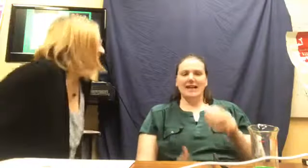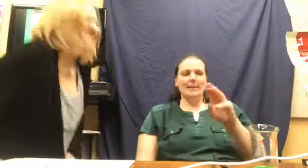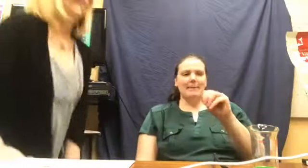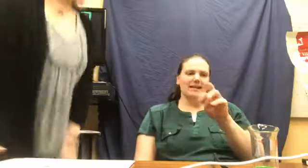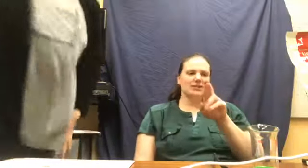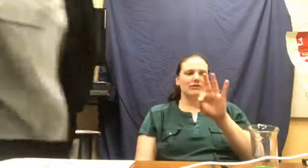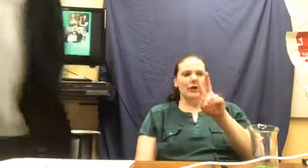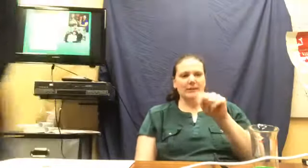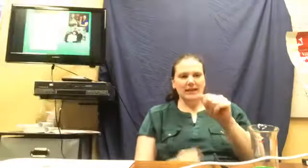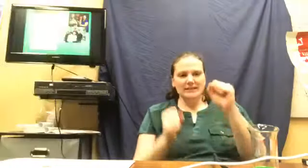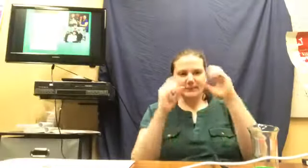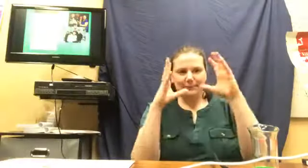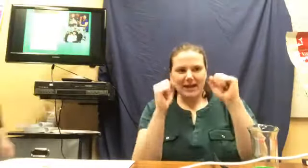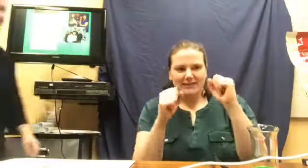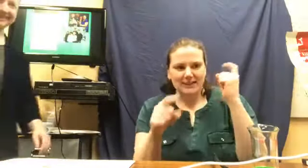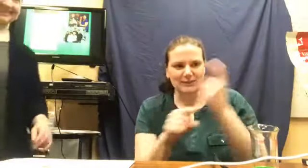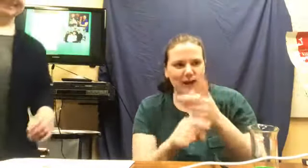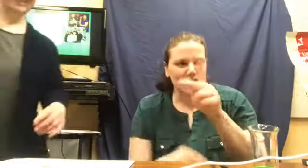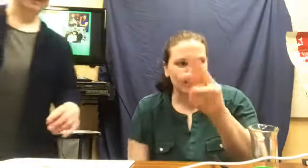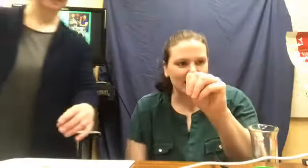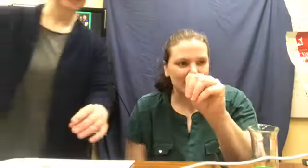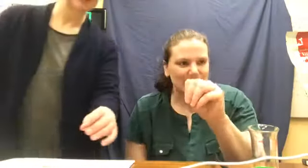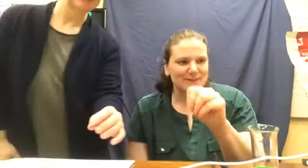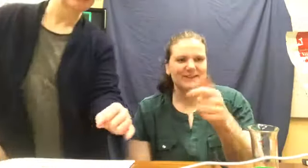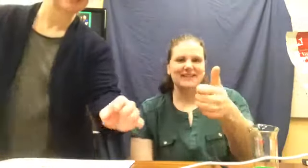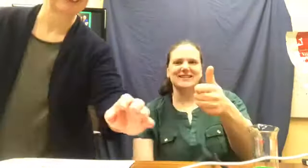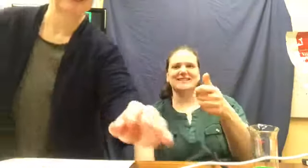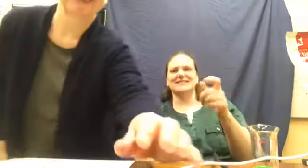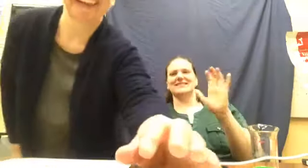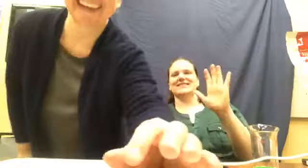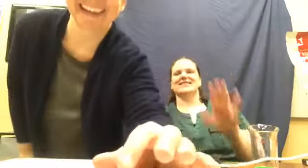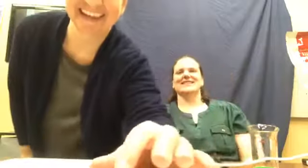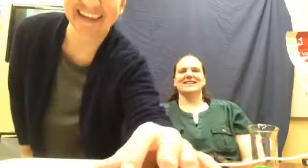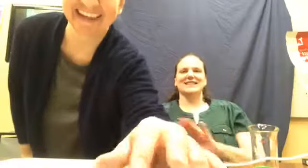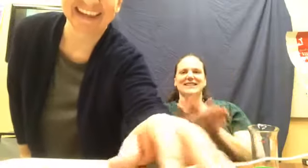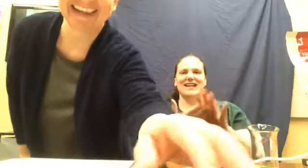Master formula is amazing, right Kim? Nice.